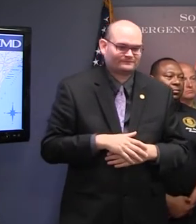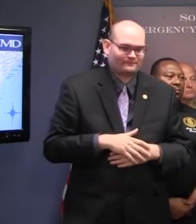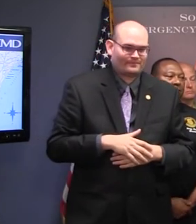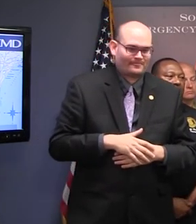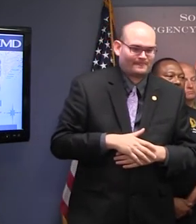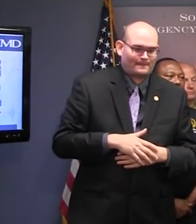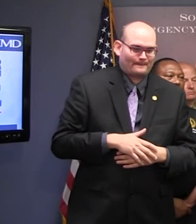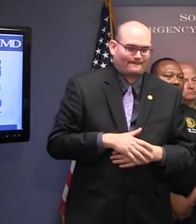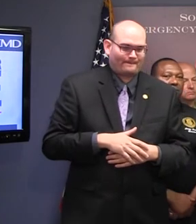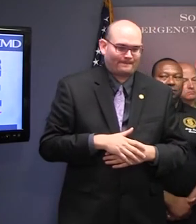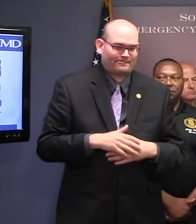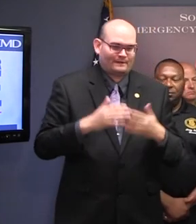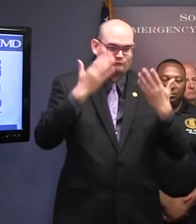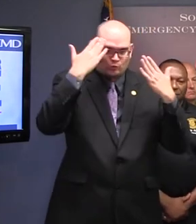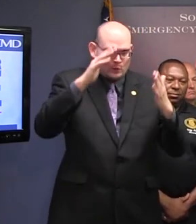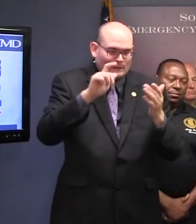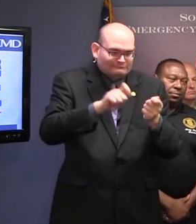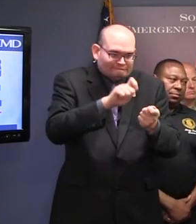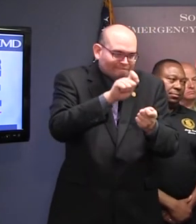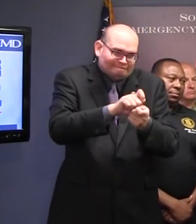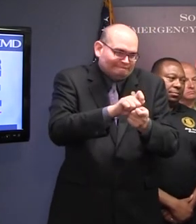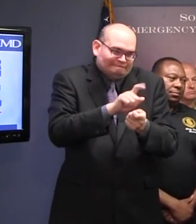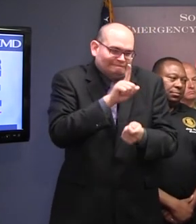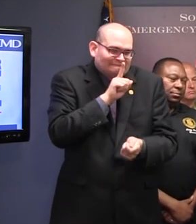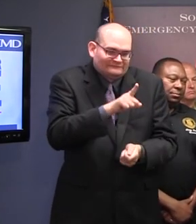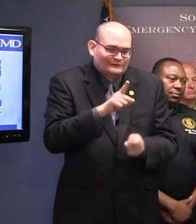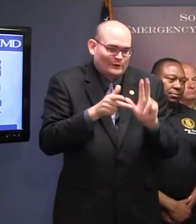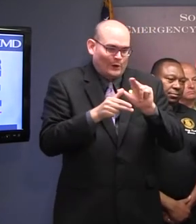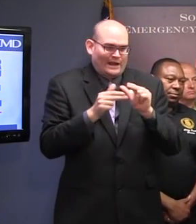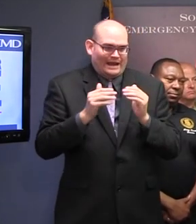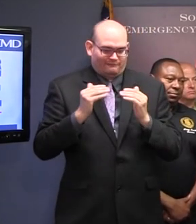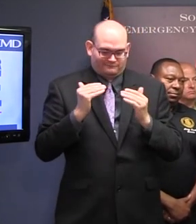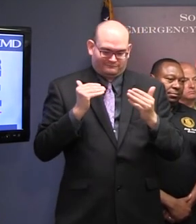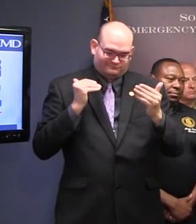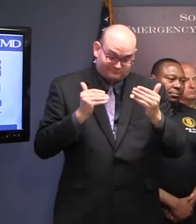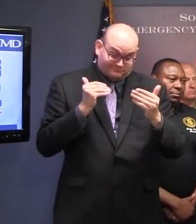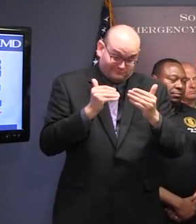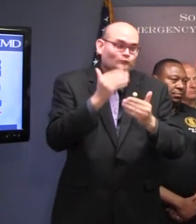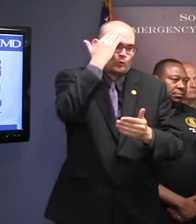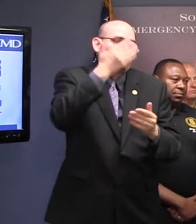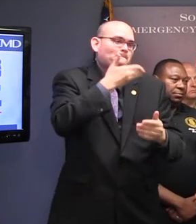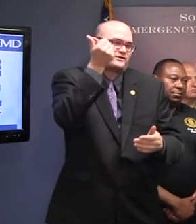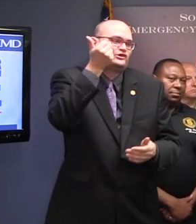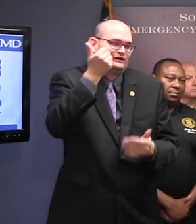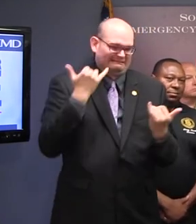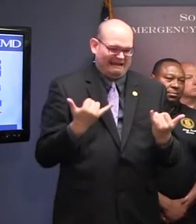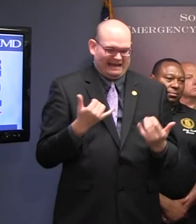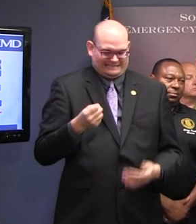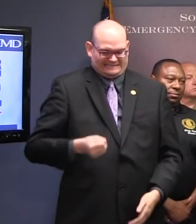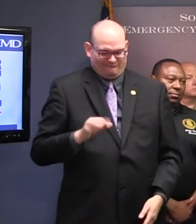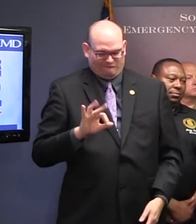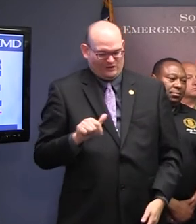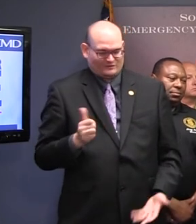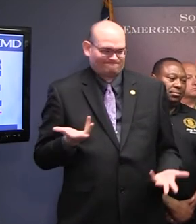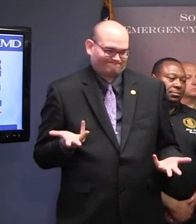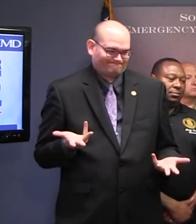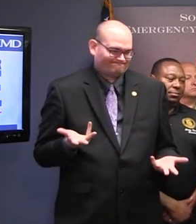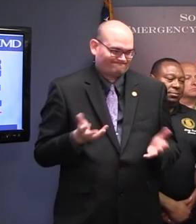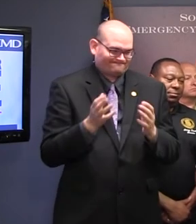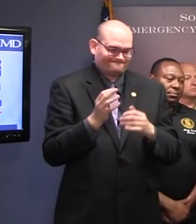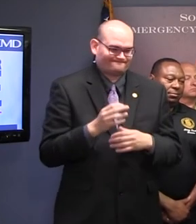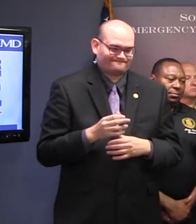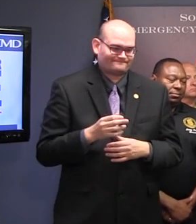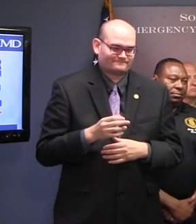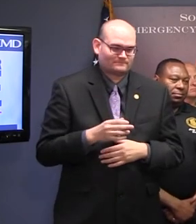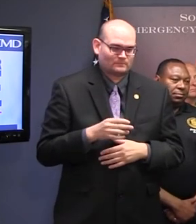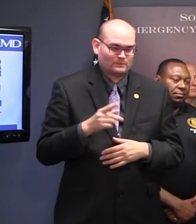the state. So, you know, generally people shelter and protect themselves from the wind, don't evacuate from the wind. But if you're, you know,